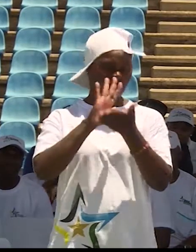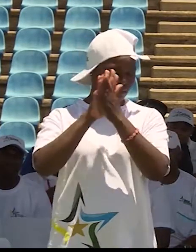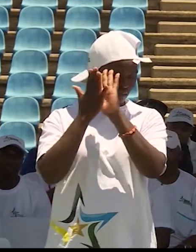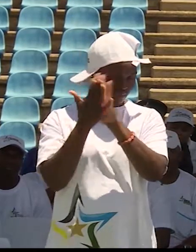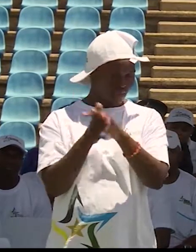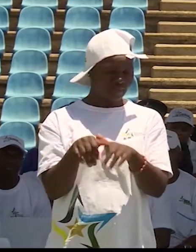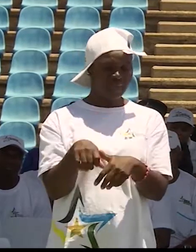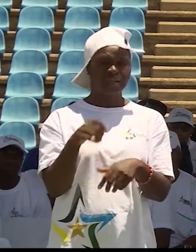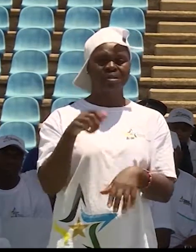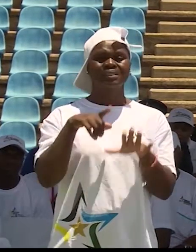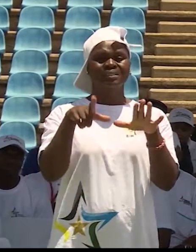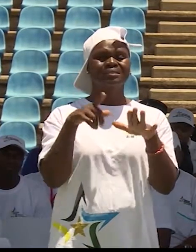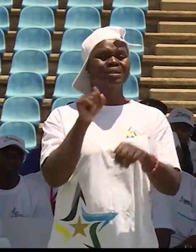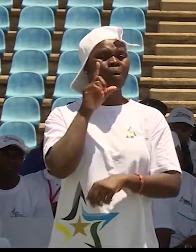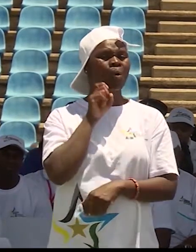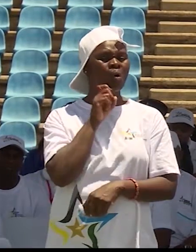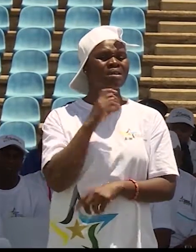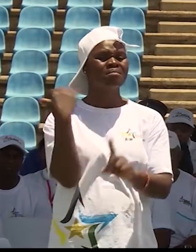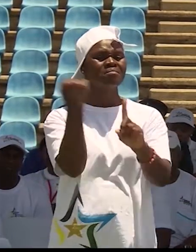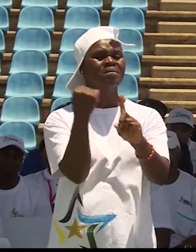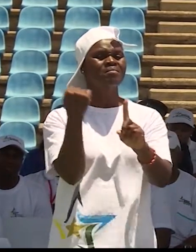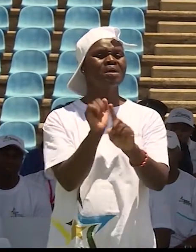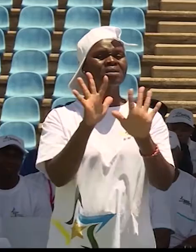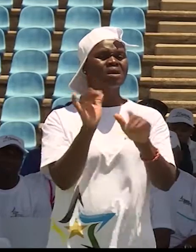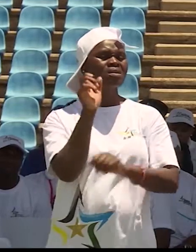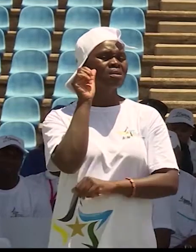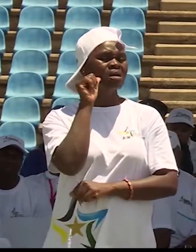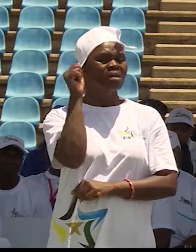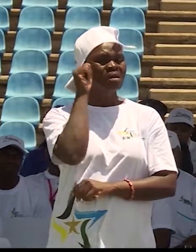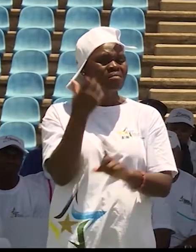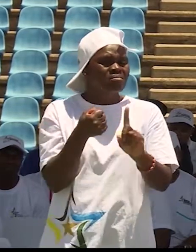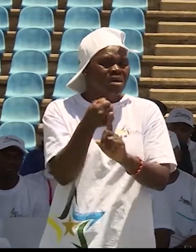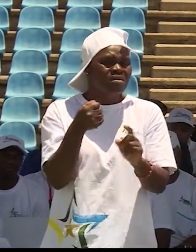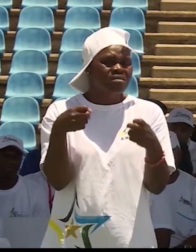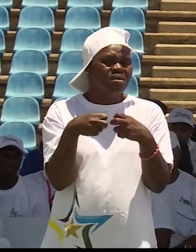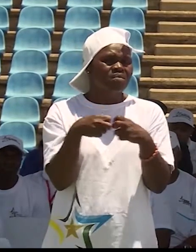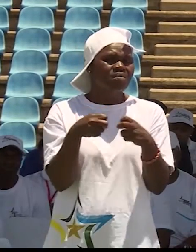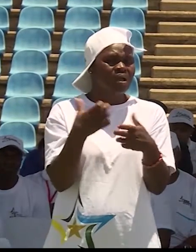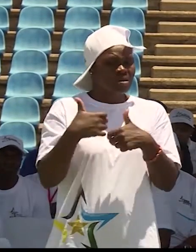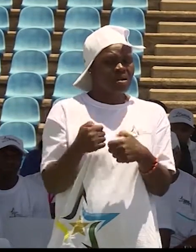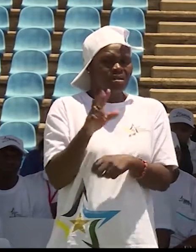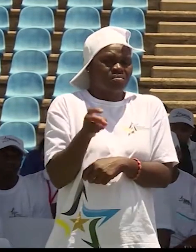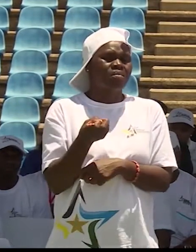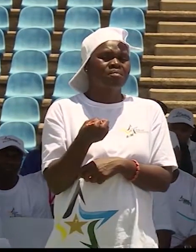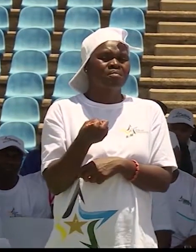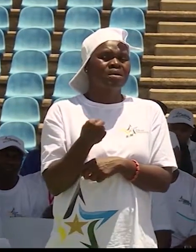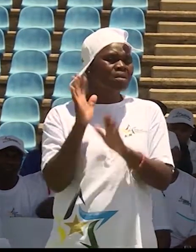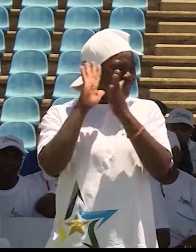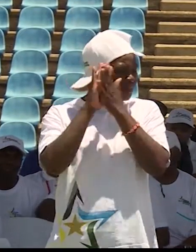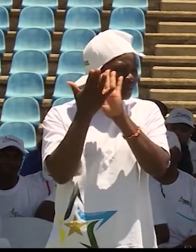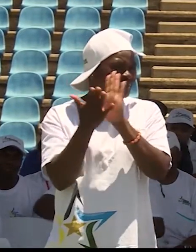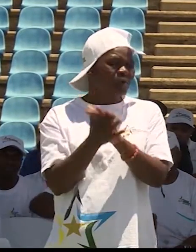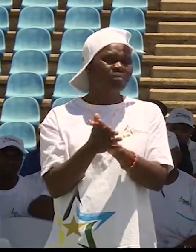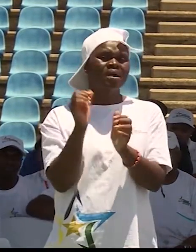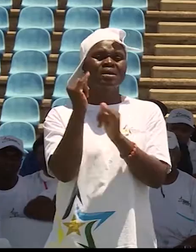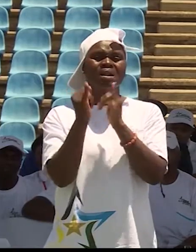us that a 17-year-old will kill a 10-year-old because they fought with a girlfriend, Yagi. It must disturb us that